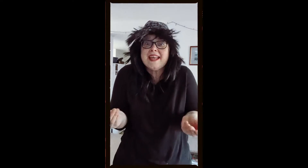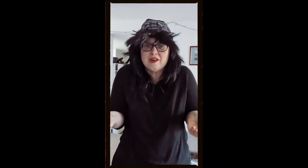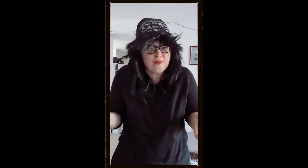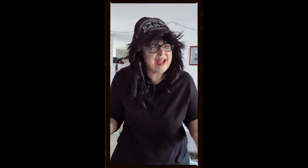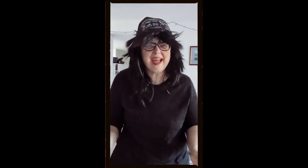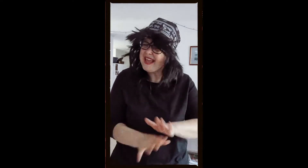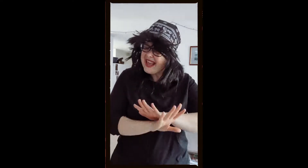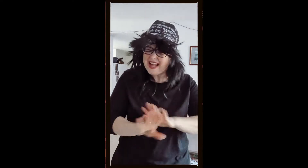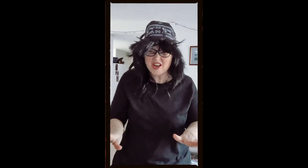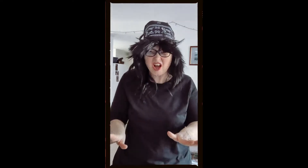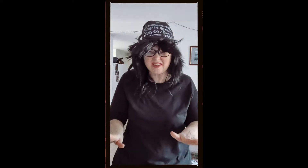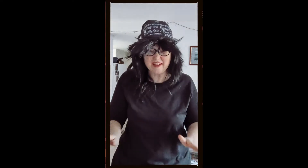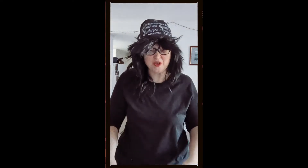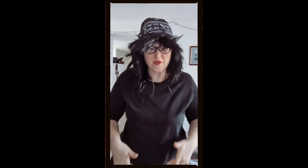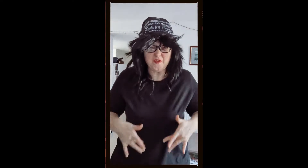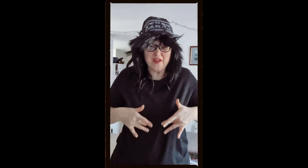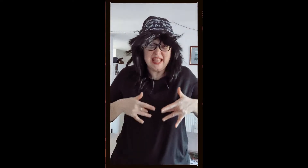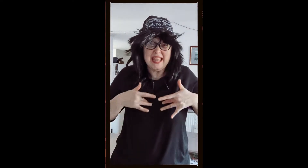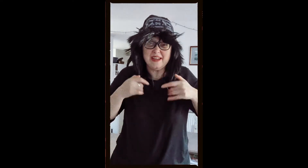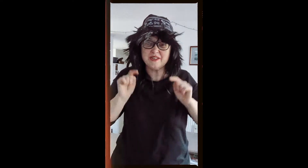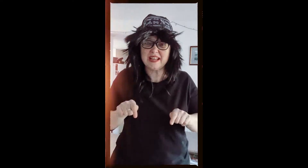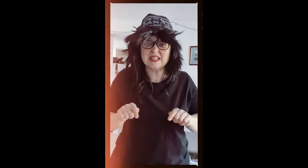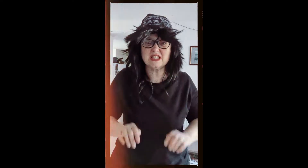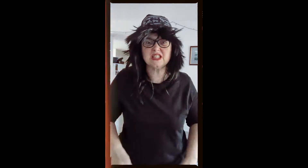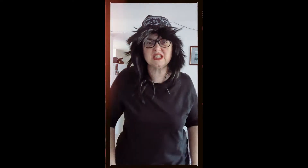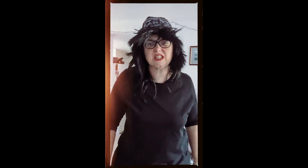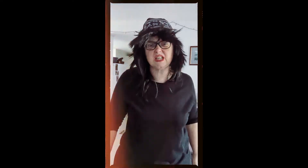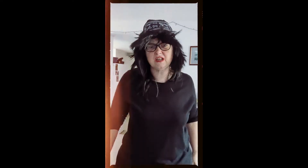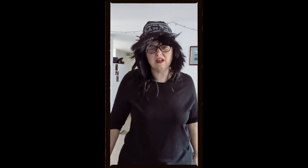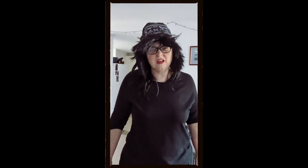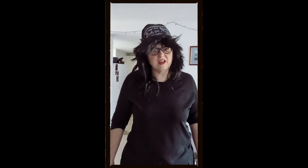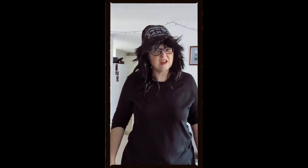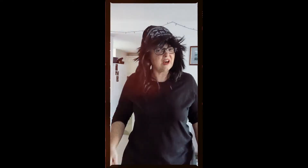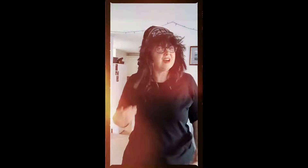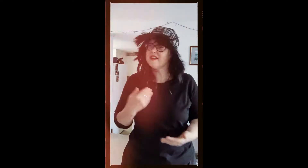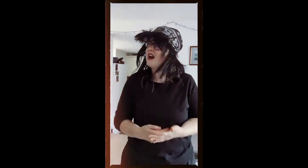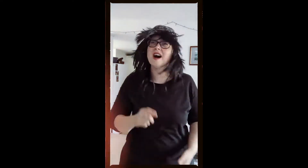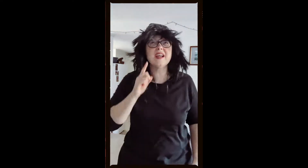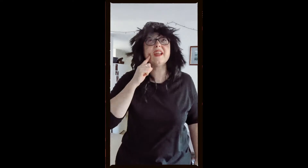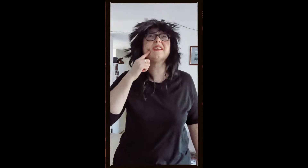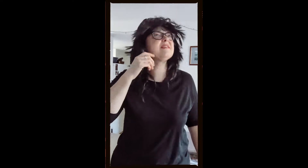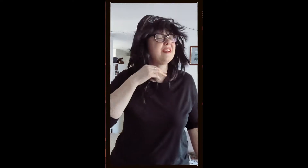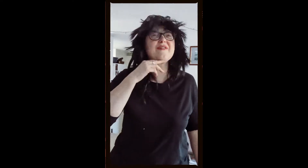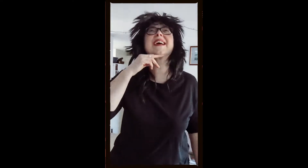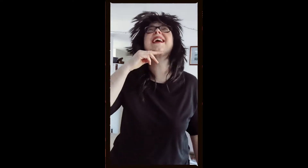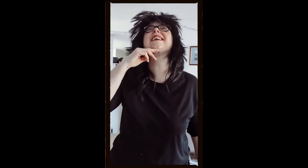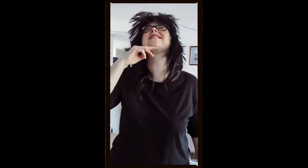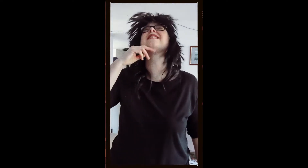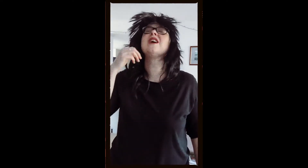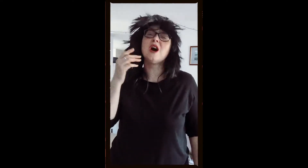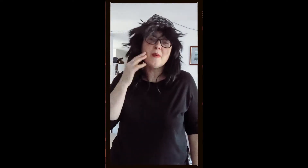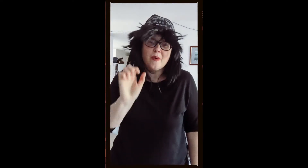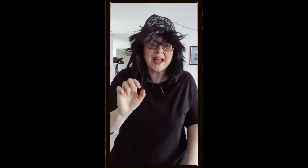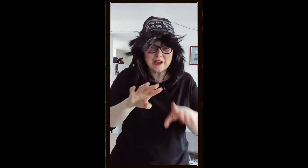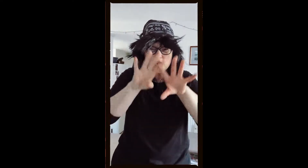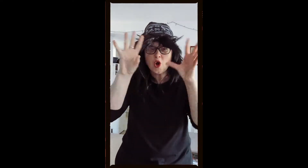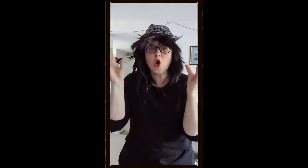away and I'll never face the facts Now he's a beast and always your